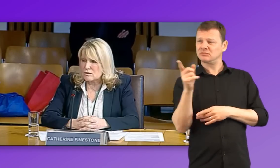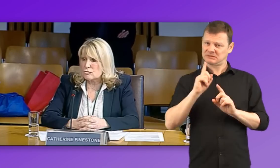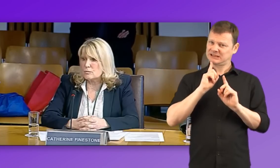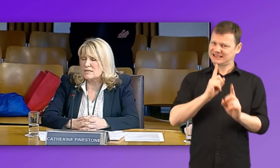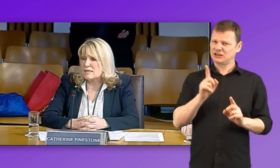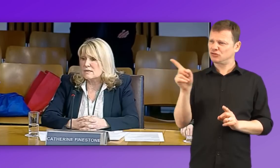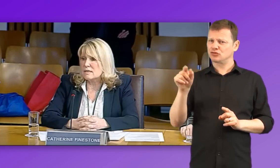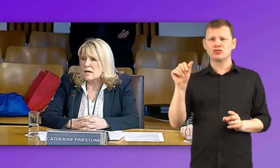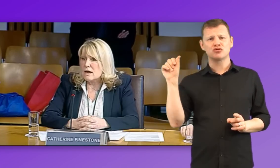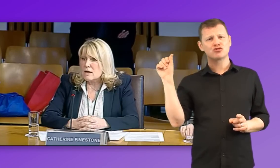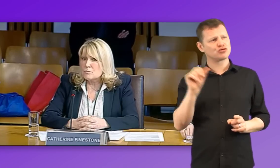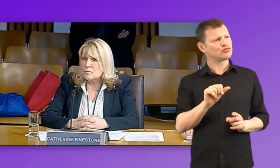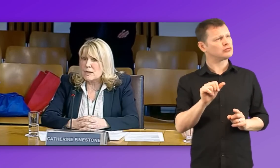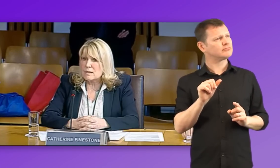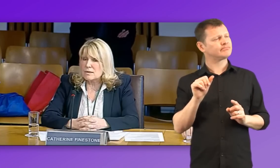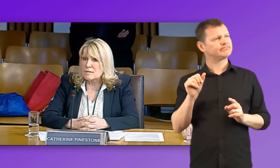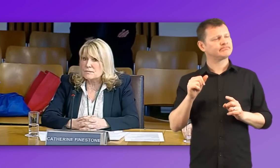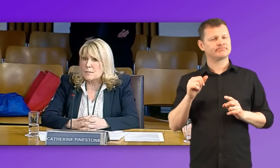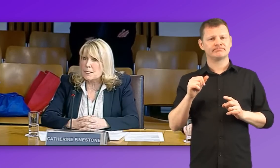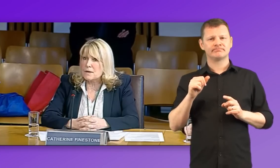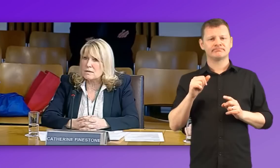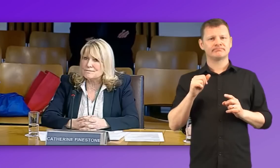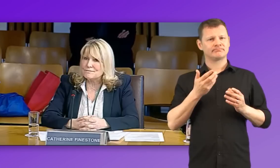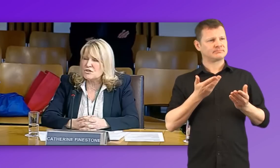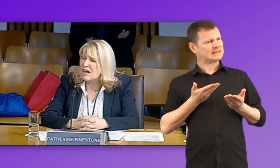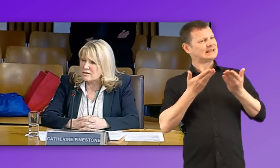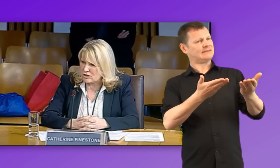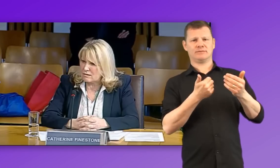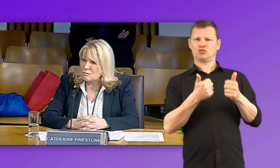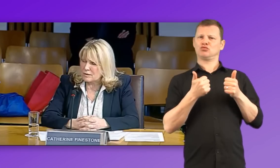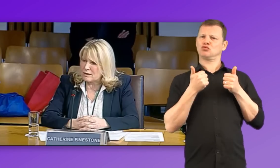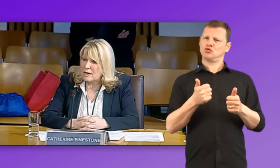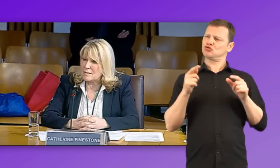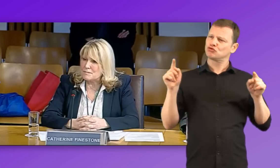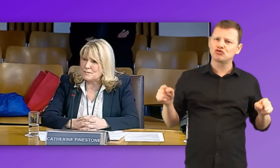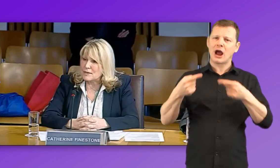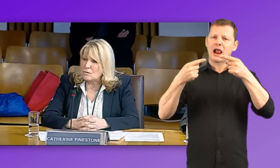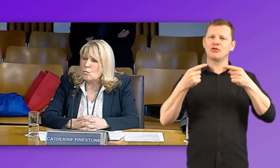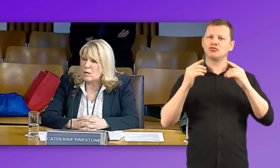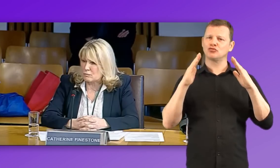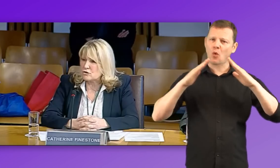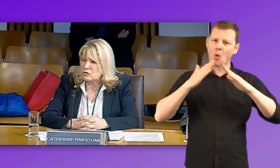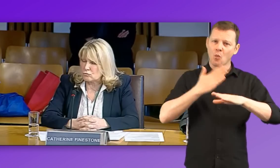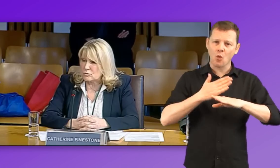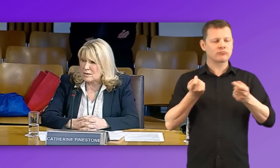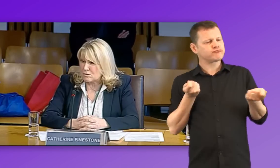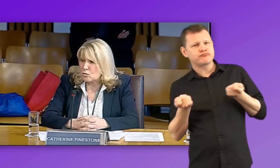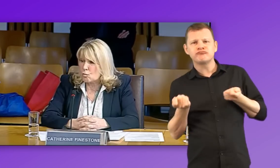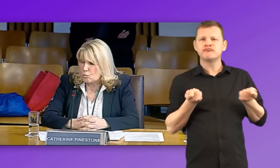to present challenging homework which they're going to be able to cope